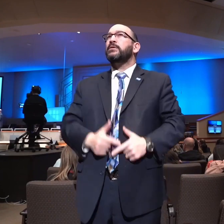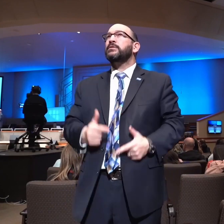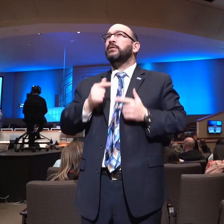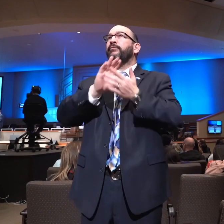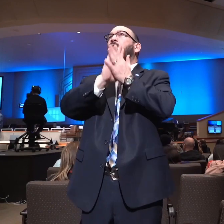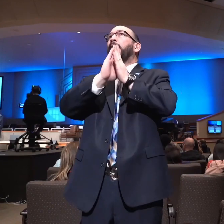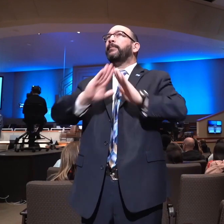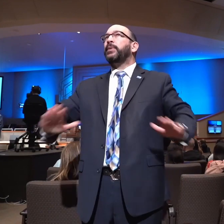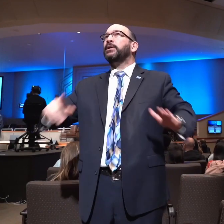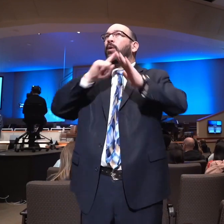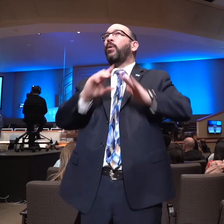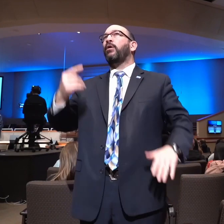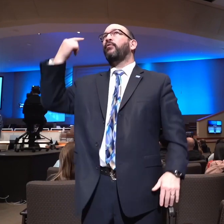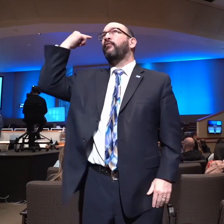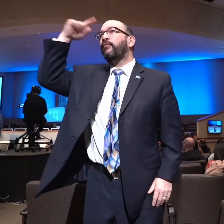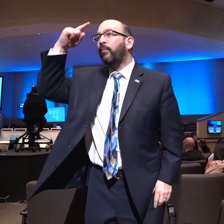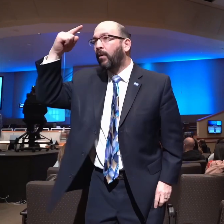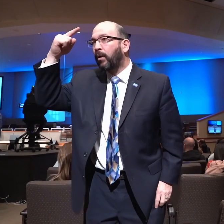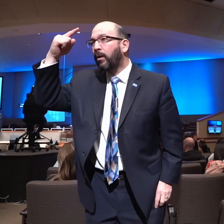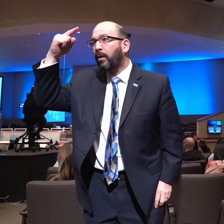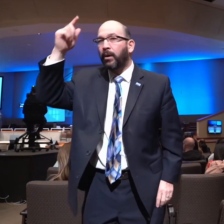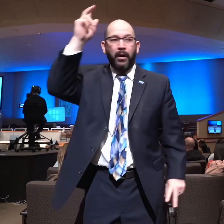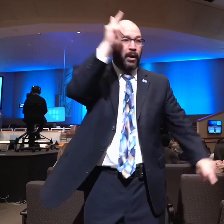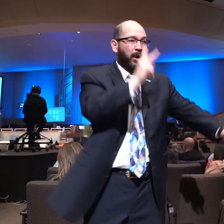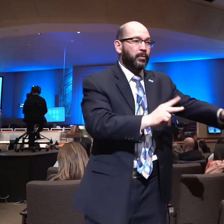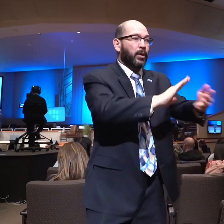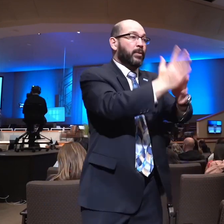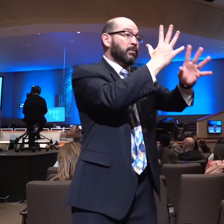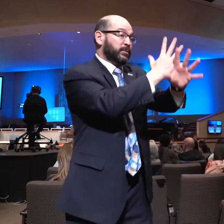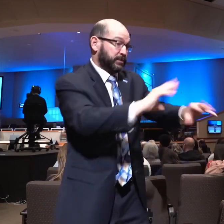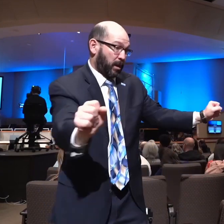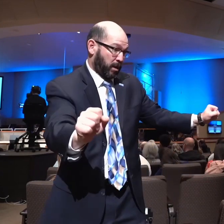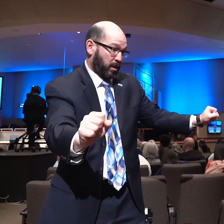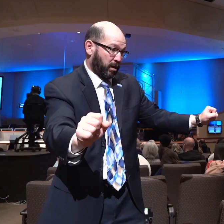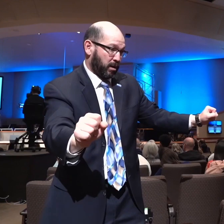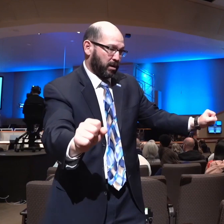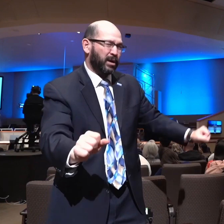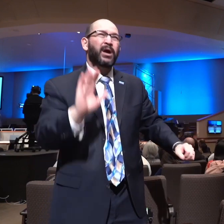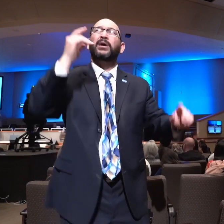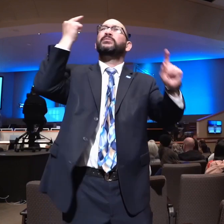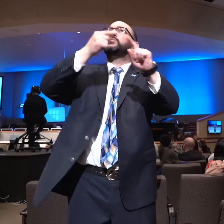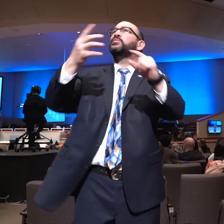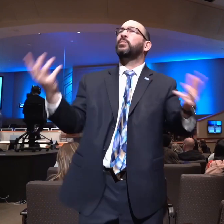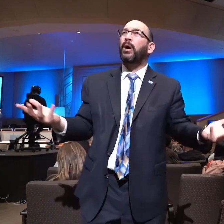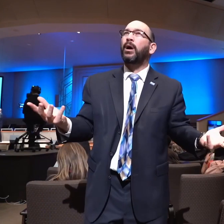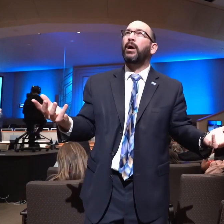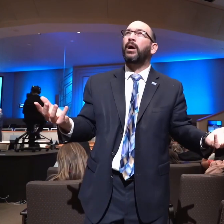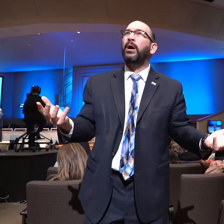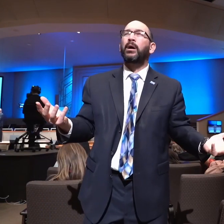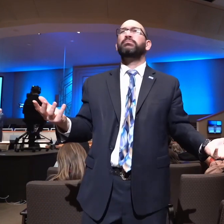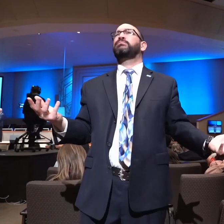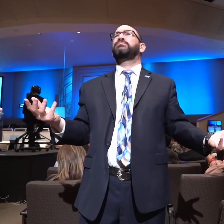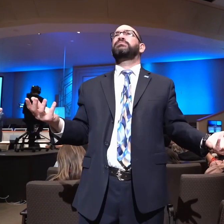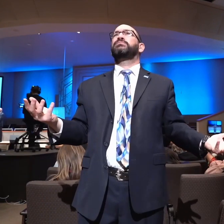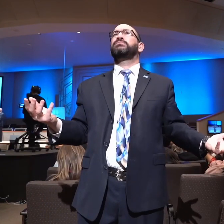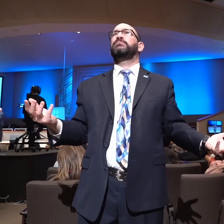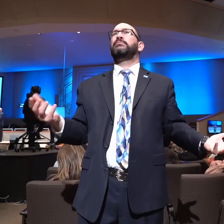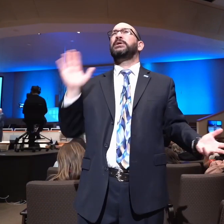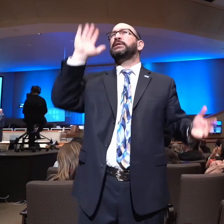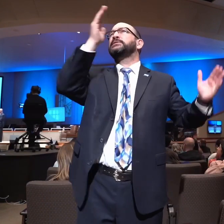So that the purpose of God can be fulfilled. And someone says, well, what is the purpose of God anyways? What is the plan of God? Well, the Son of